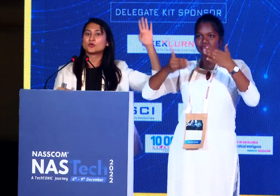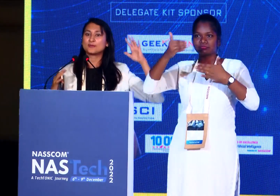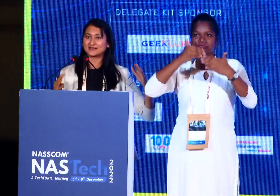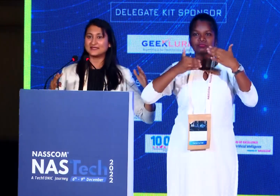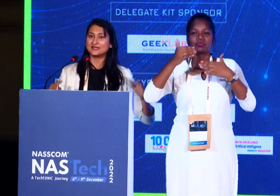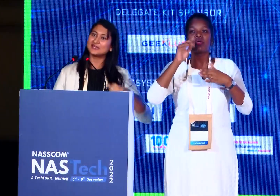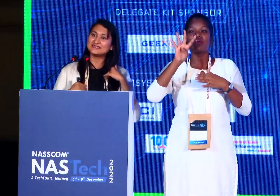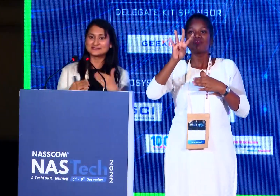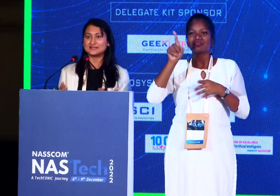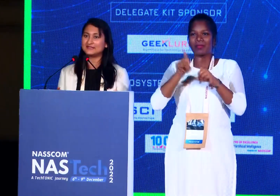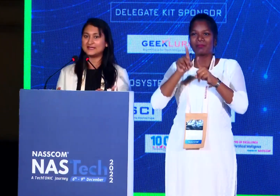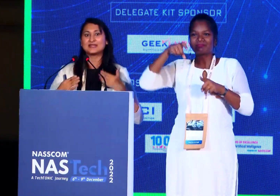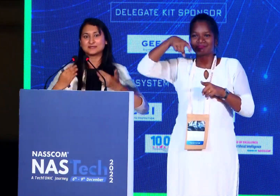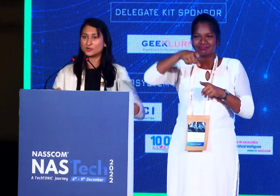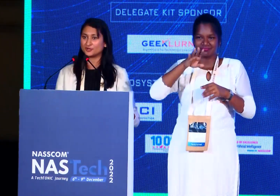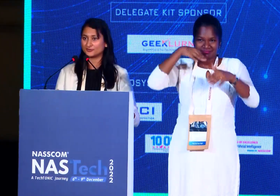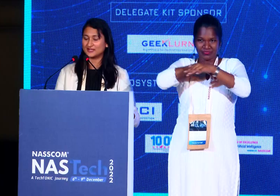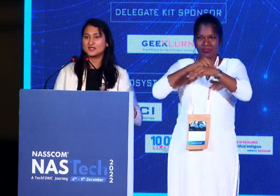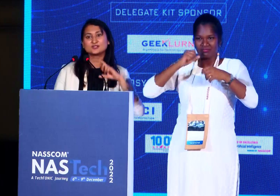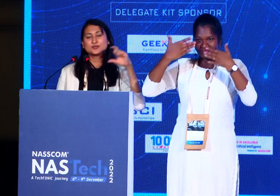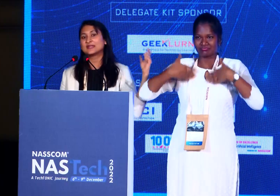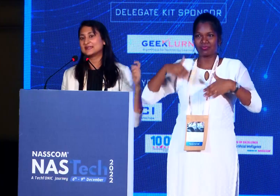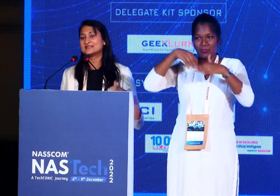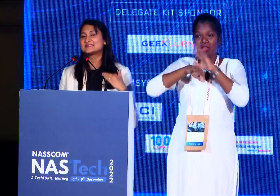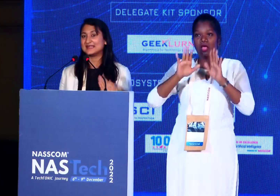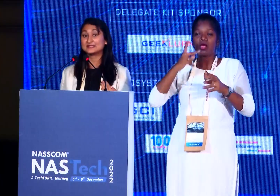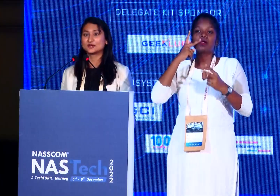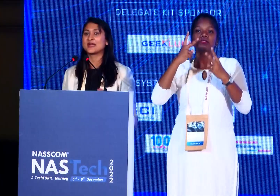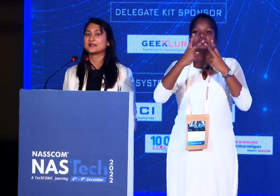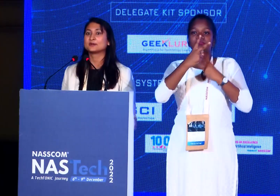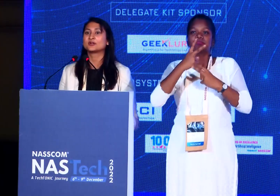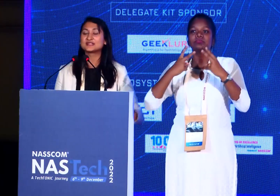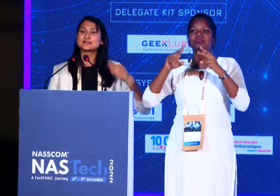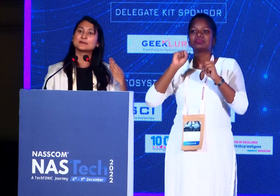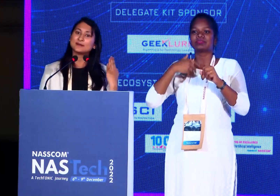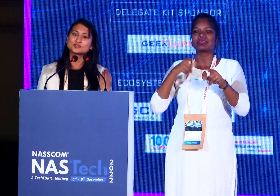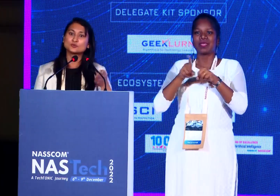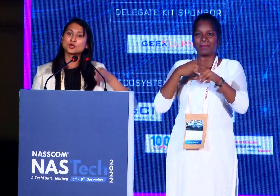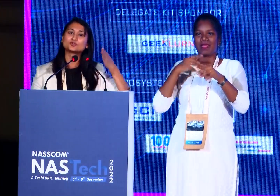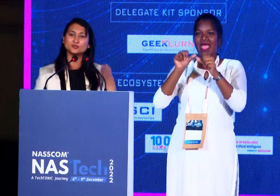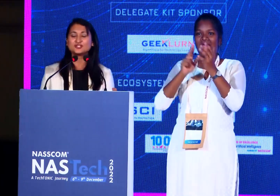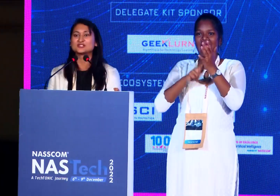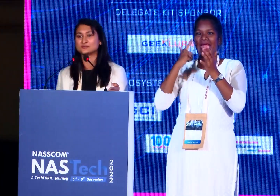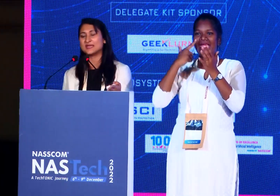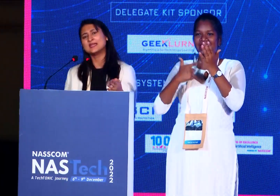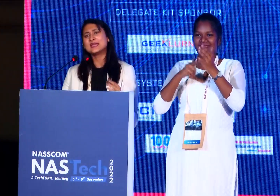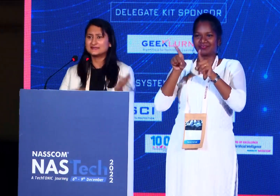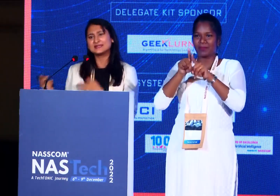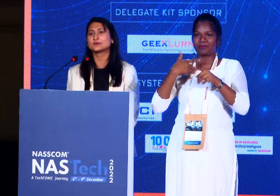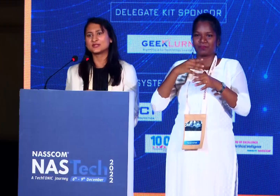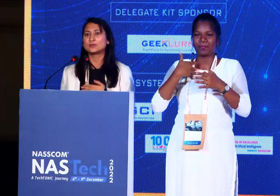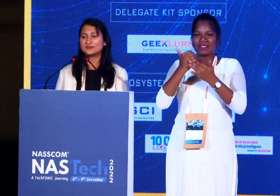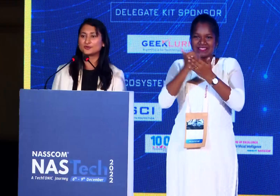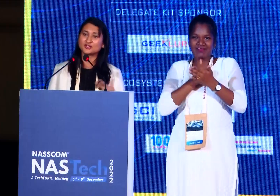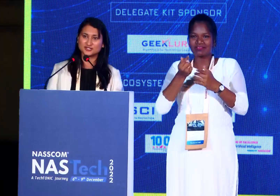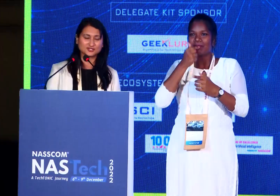top four bacteria instantly at the point of care. So you can at least tailor your antibiotics in a much more judicious way. And